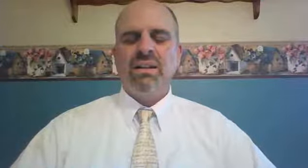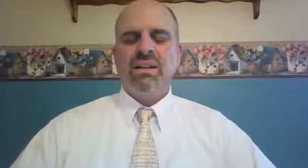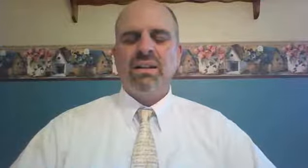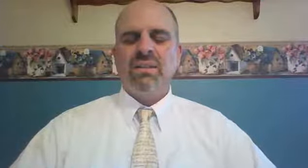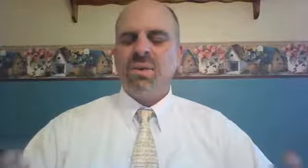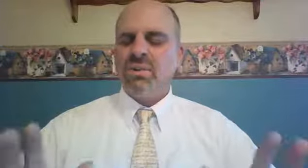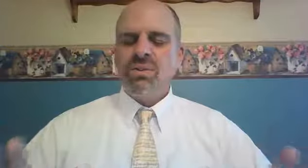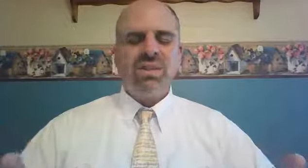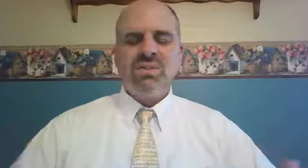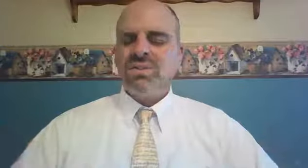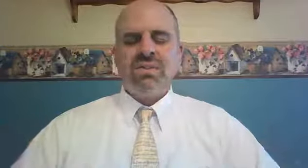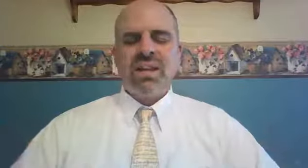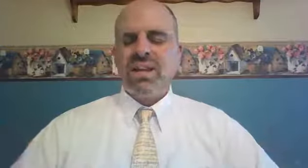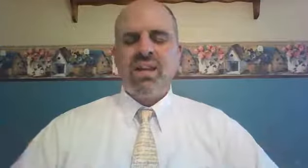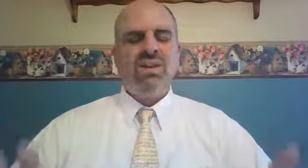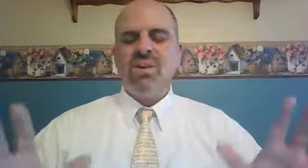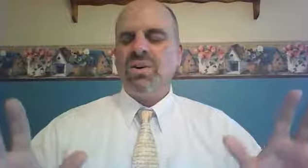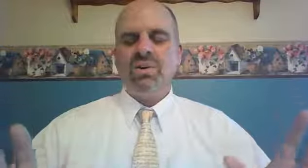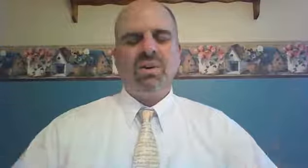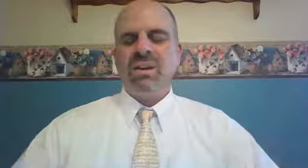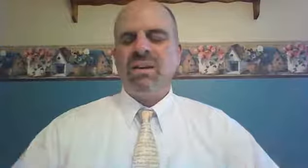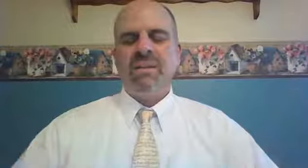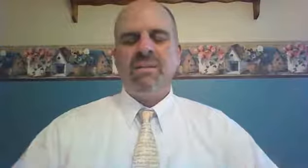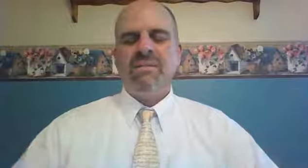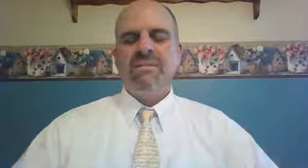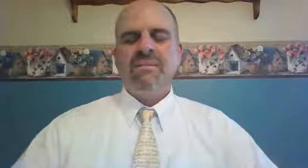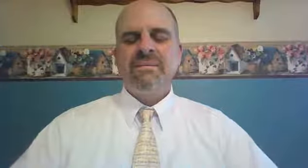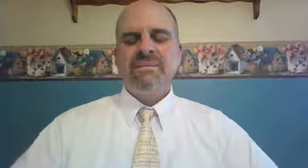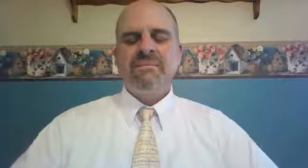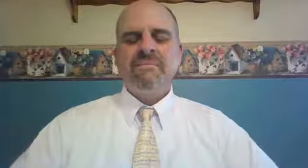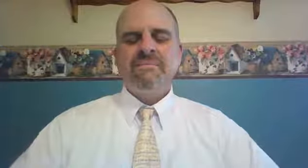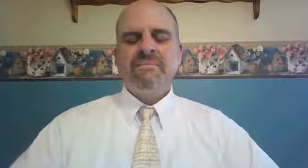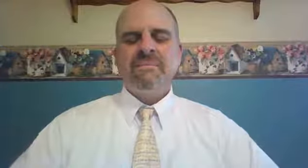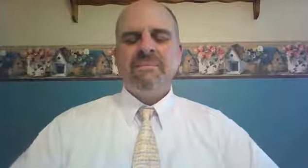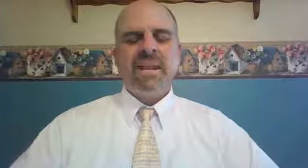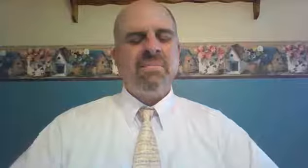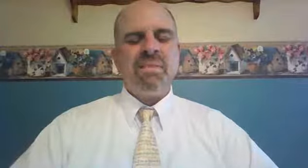For Jesus' sake, in your glory. Amen.